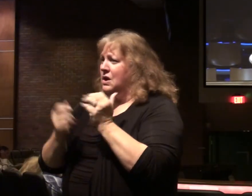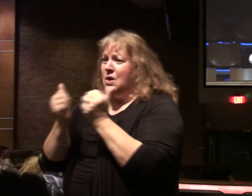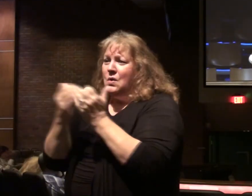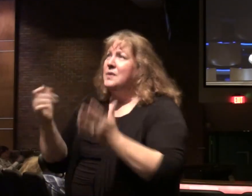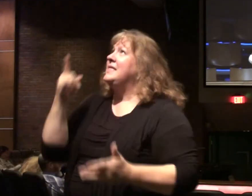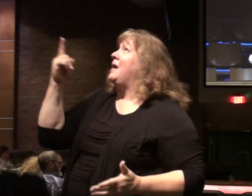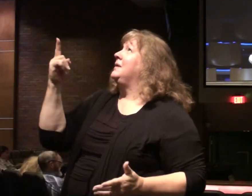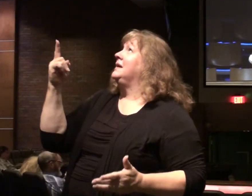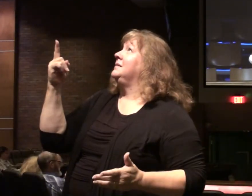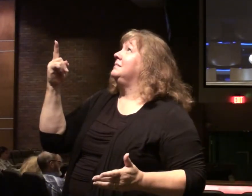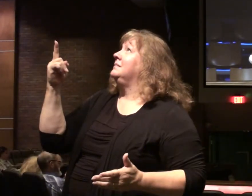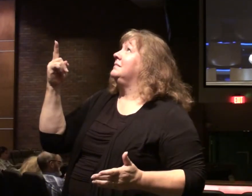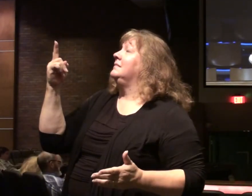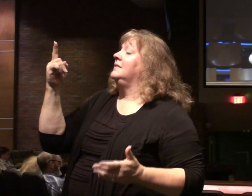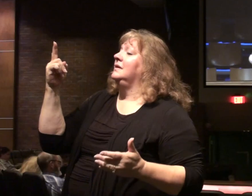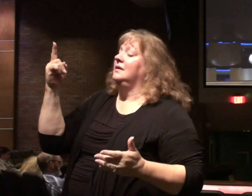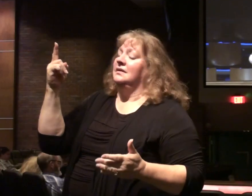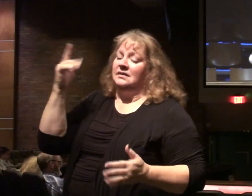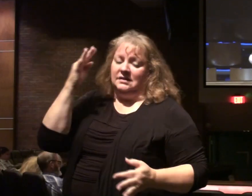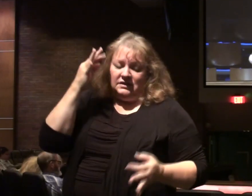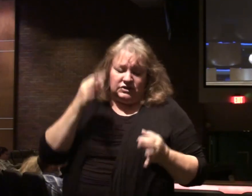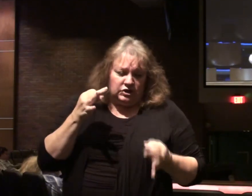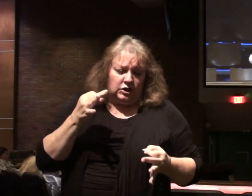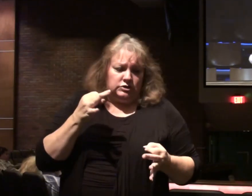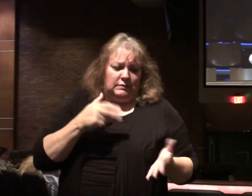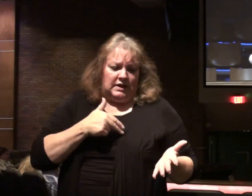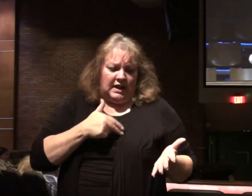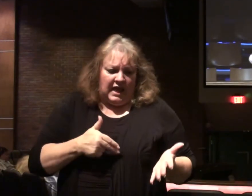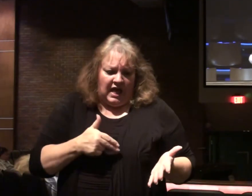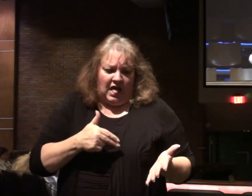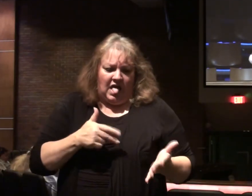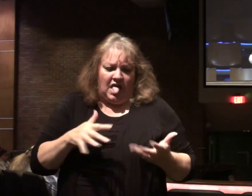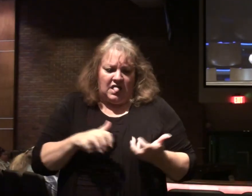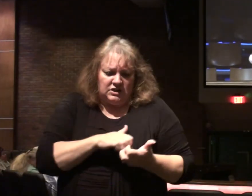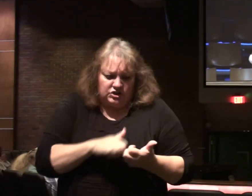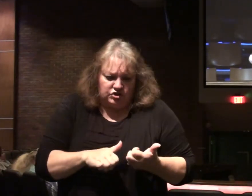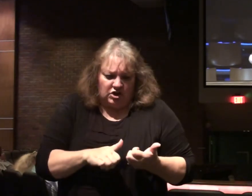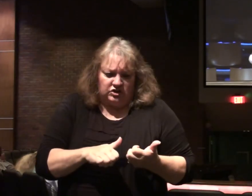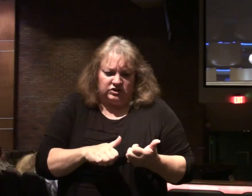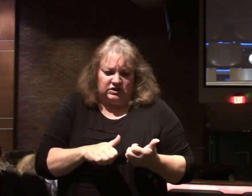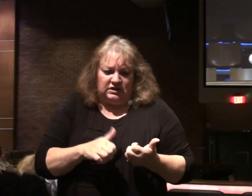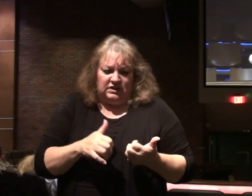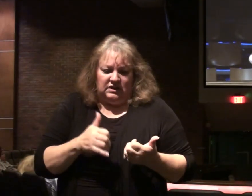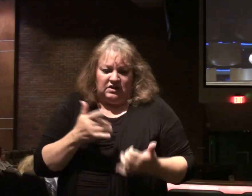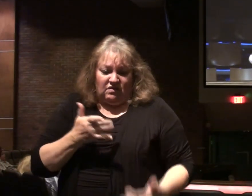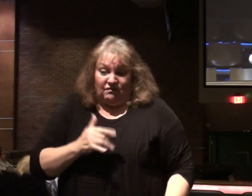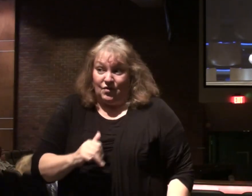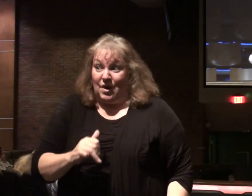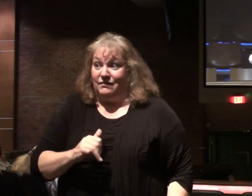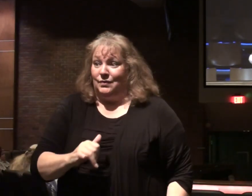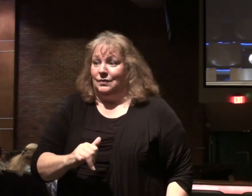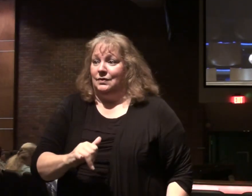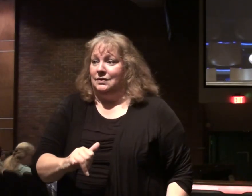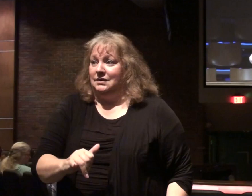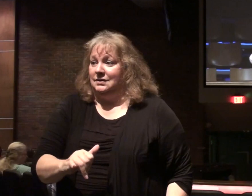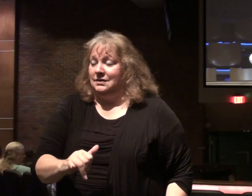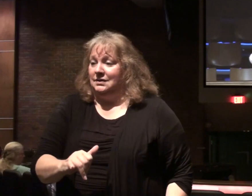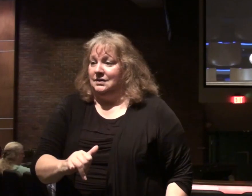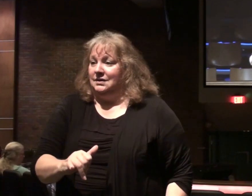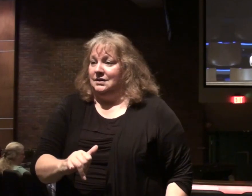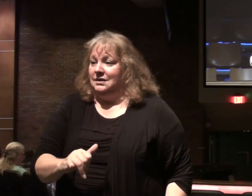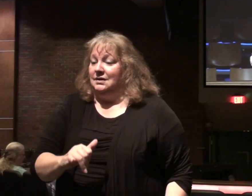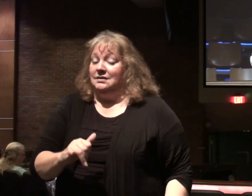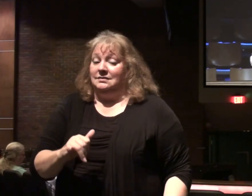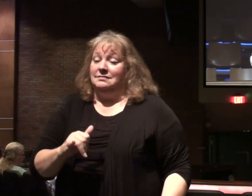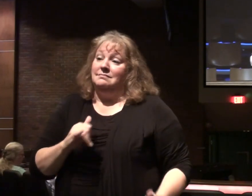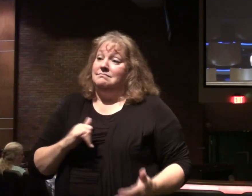Christ there's only judgment, destruction, and hell for all eternity? But in Christ, yeah, there might